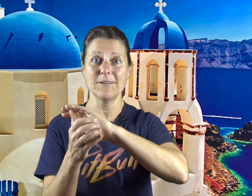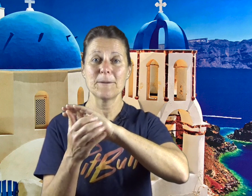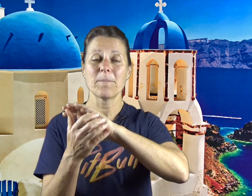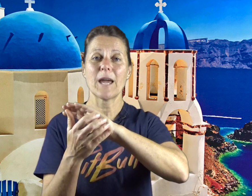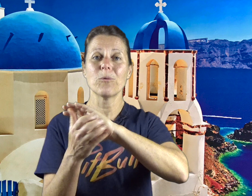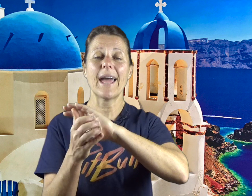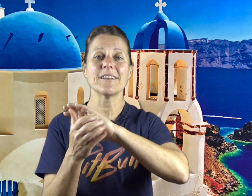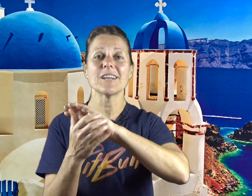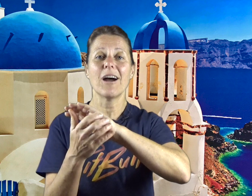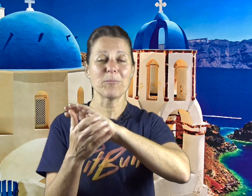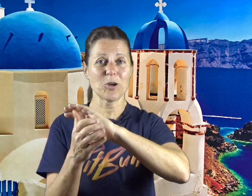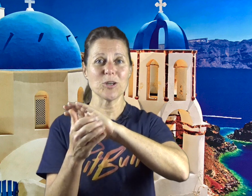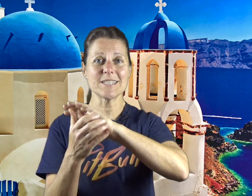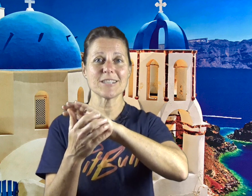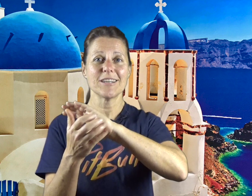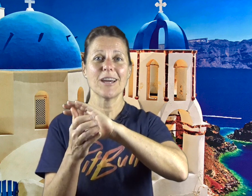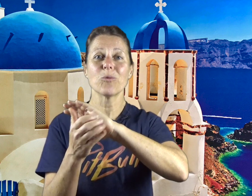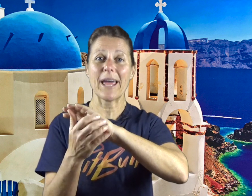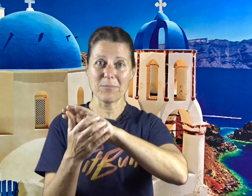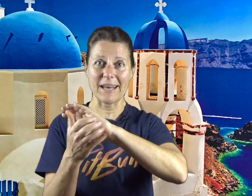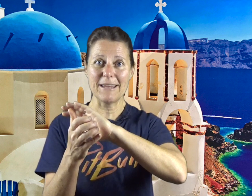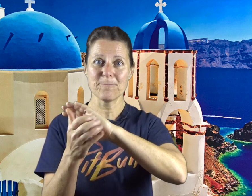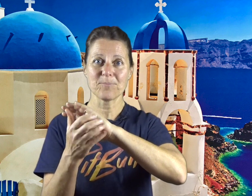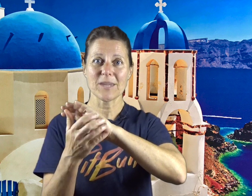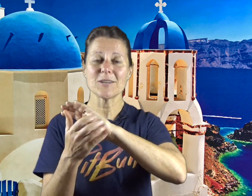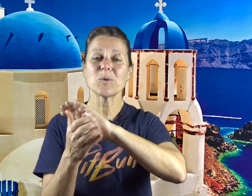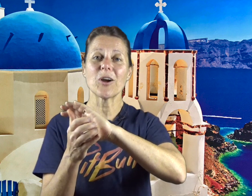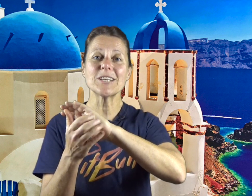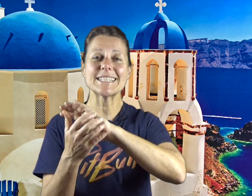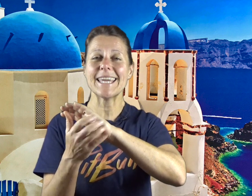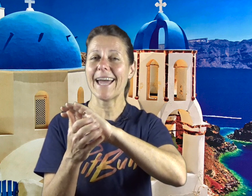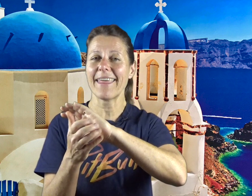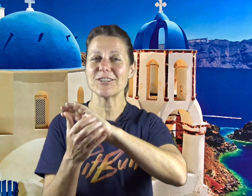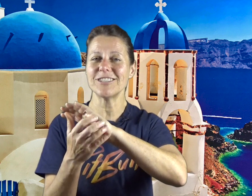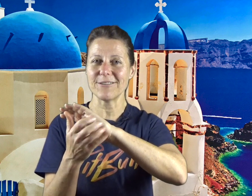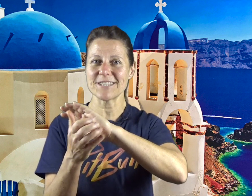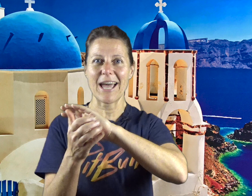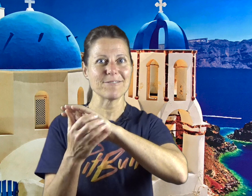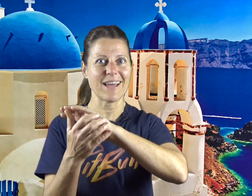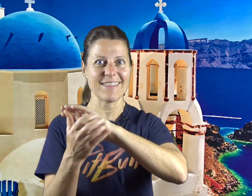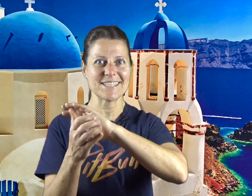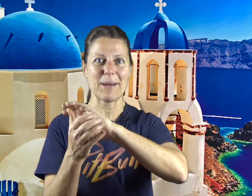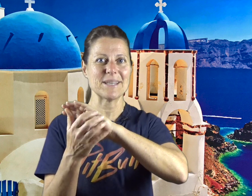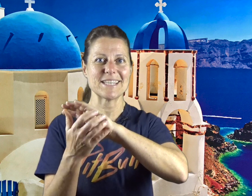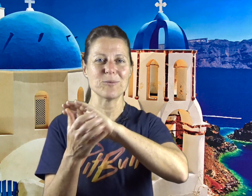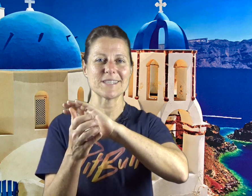around, I'm cursed around money because we're going to see how that shifts after this tapping sequence.